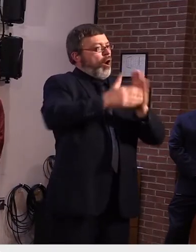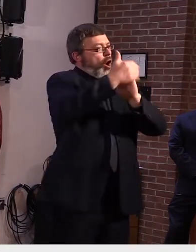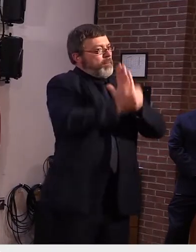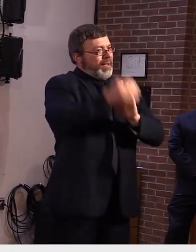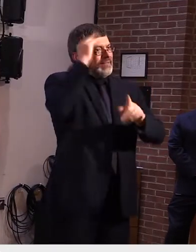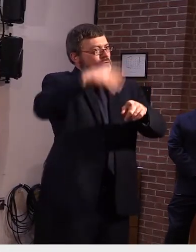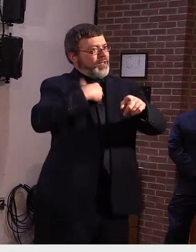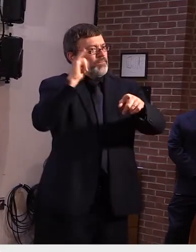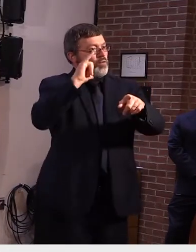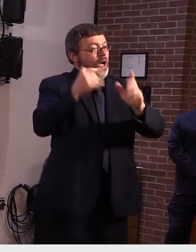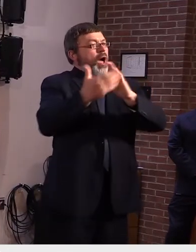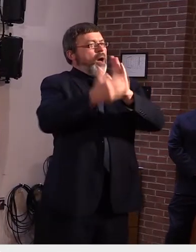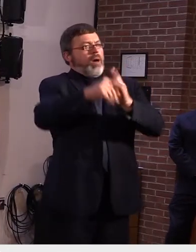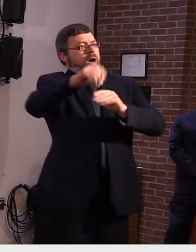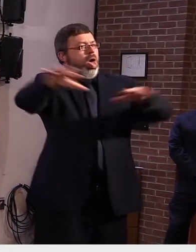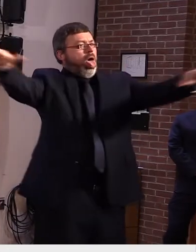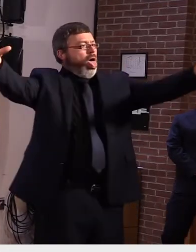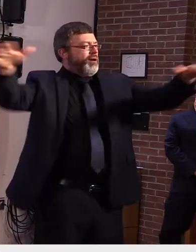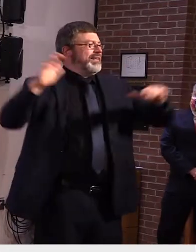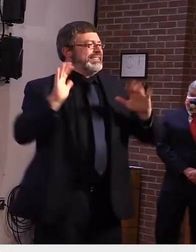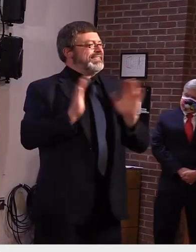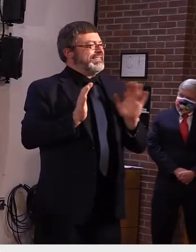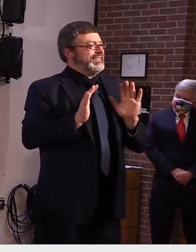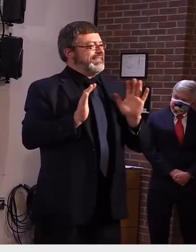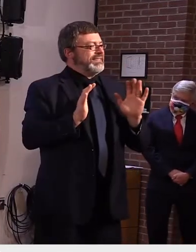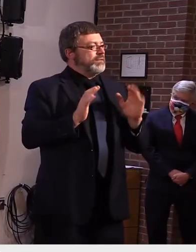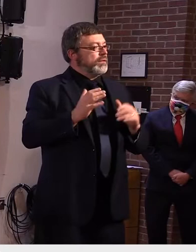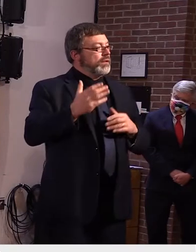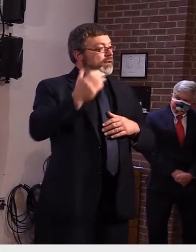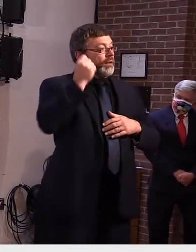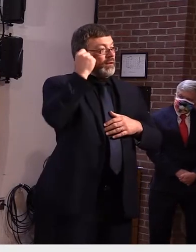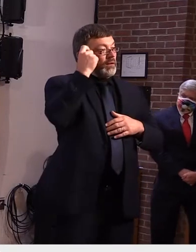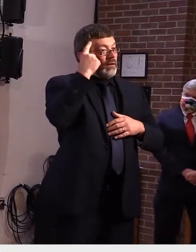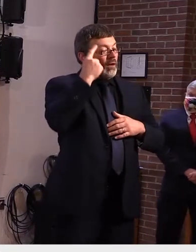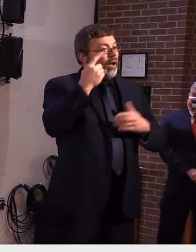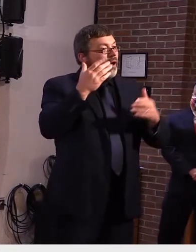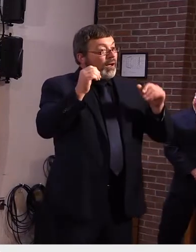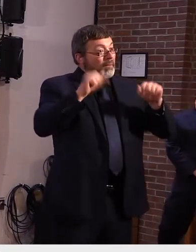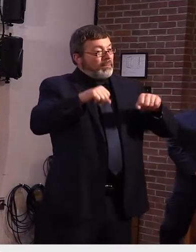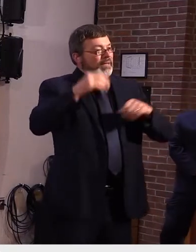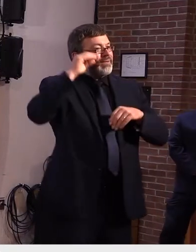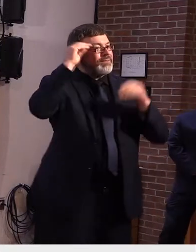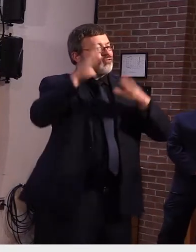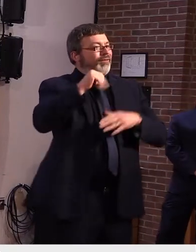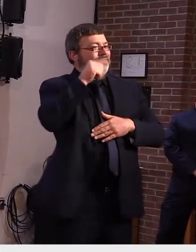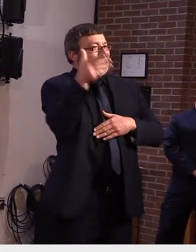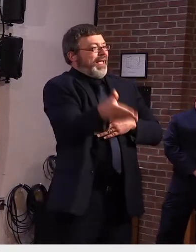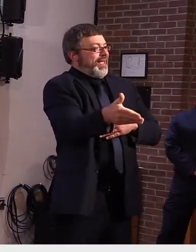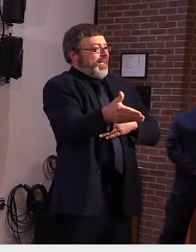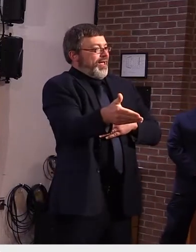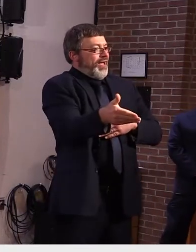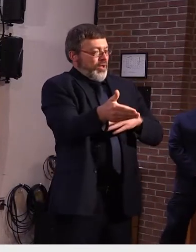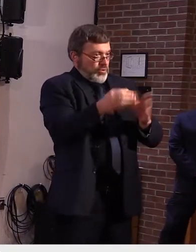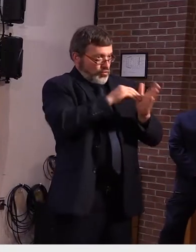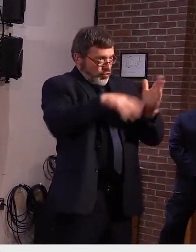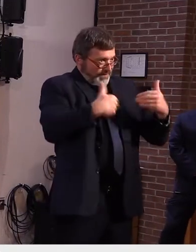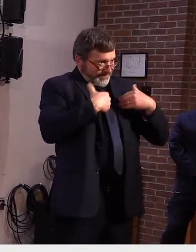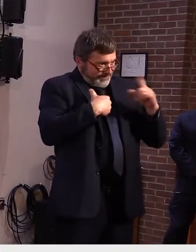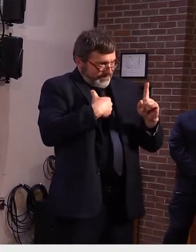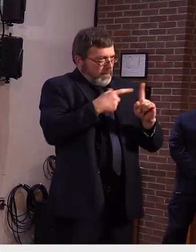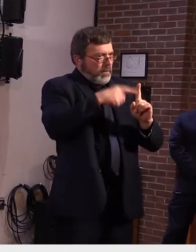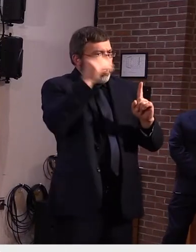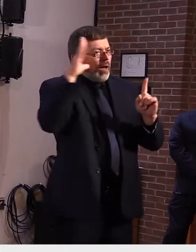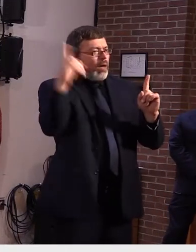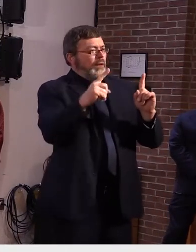be that that teacher wasn't even at school during their infectious period so first we we do that um investigating